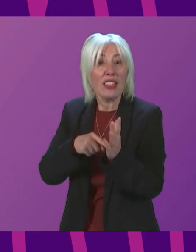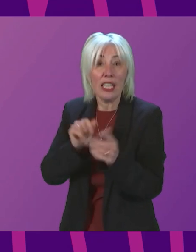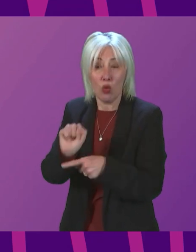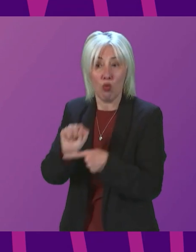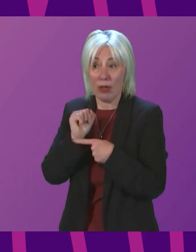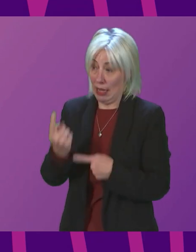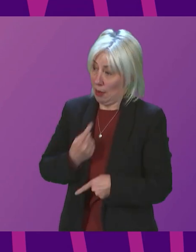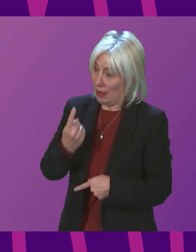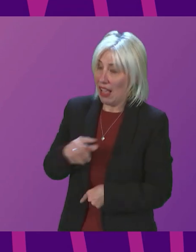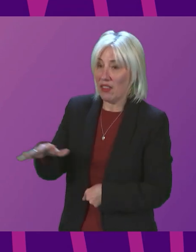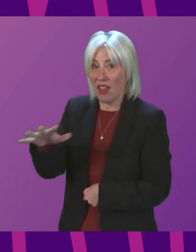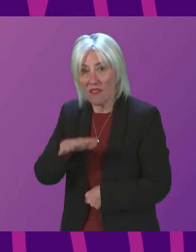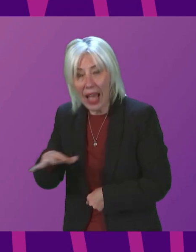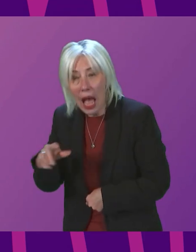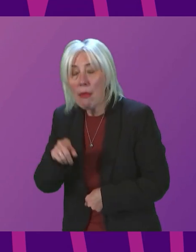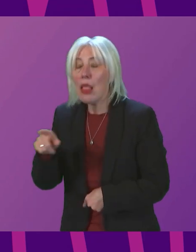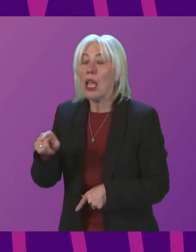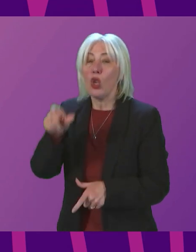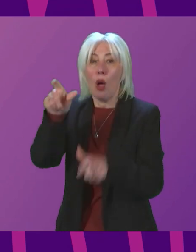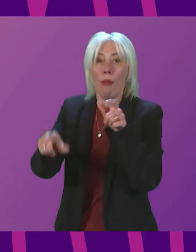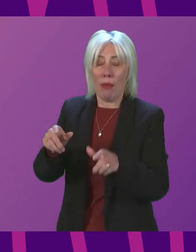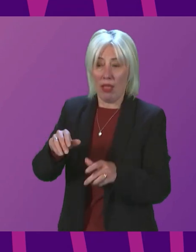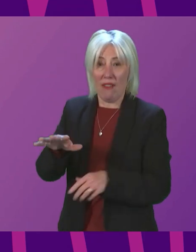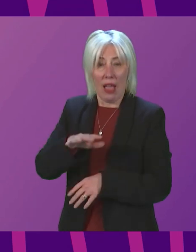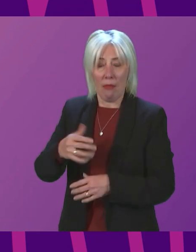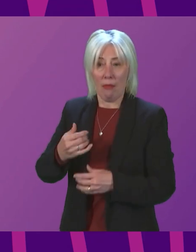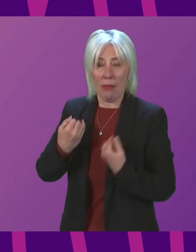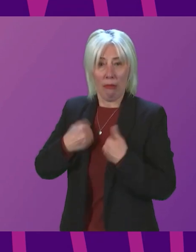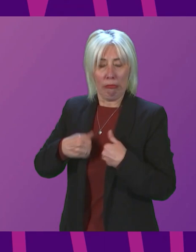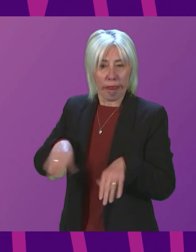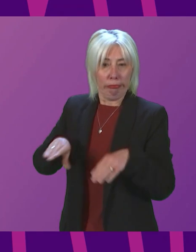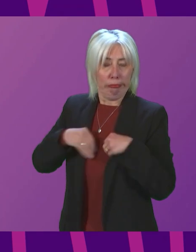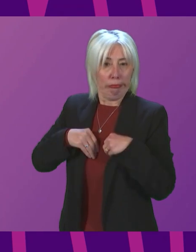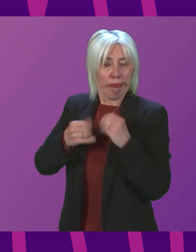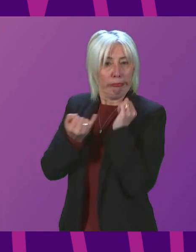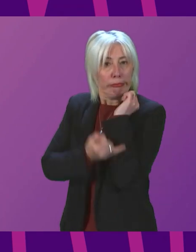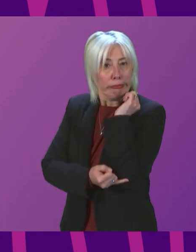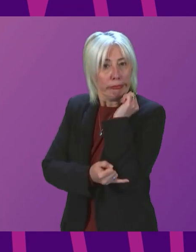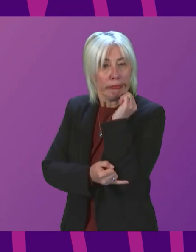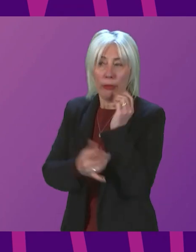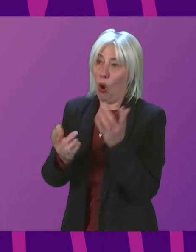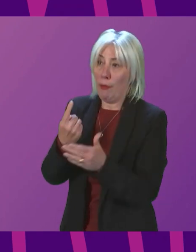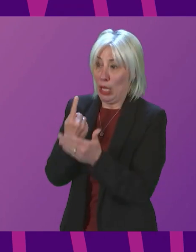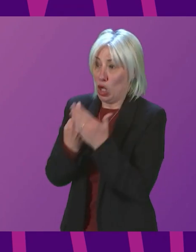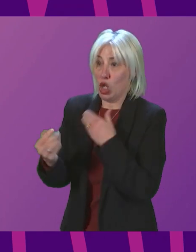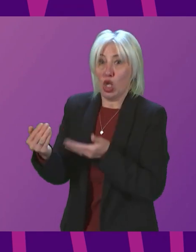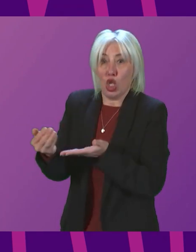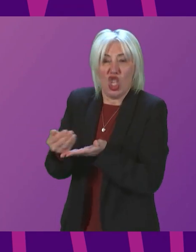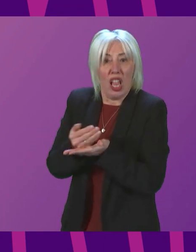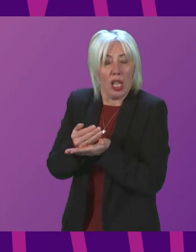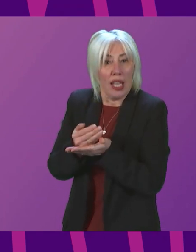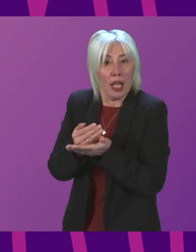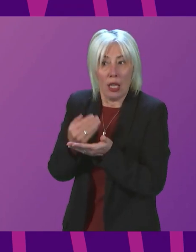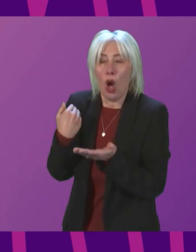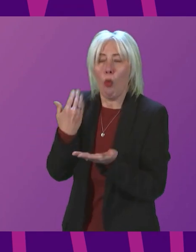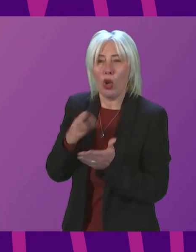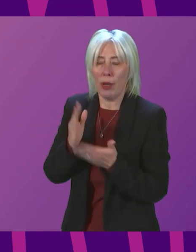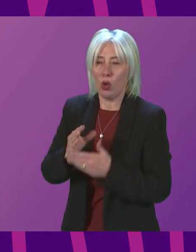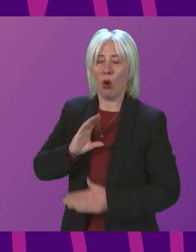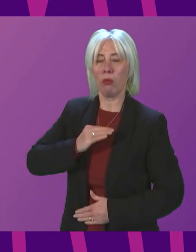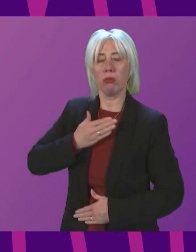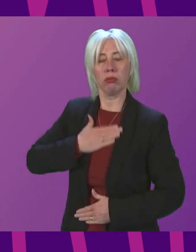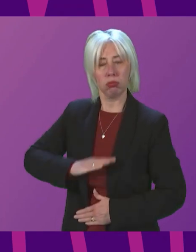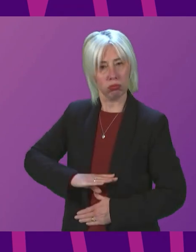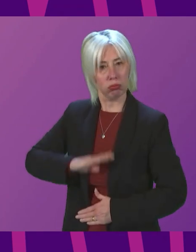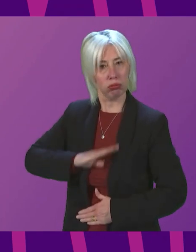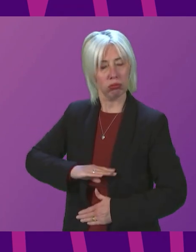people who they know are immunosuppressed and who spent months years of shielding. They understandably want to give them comfort and confidence. These